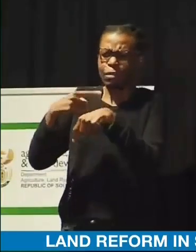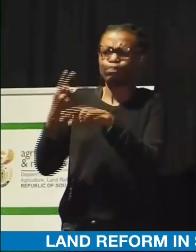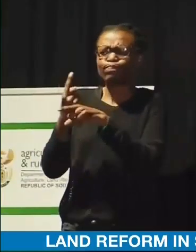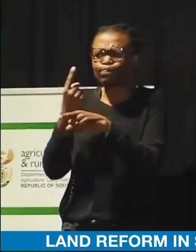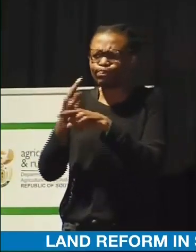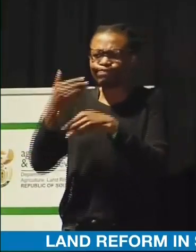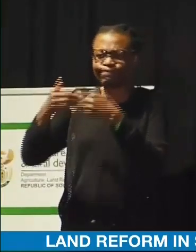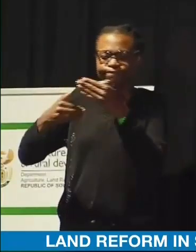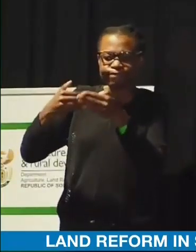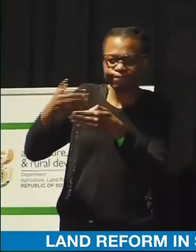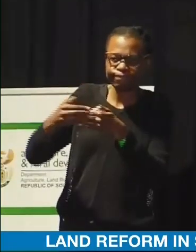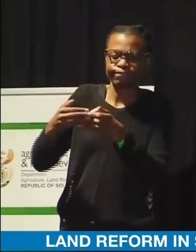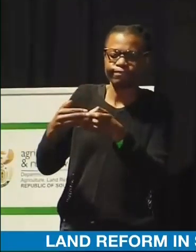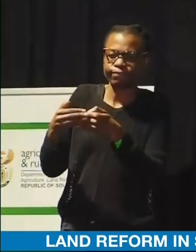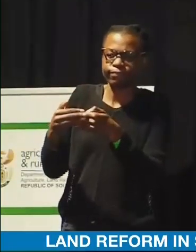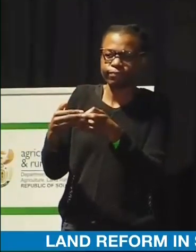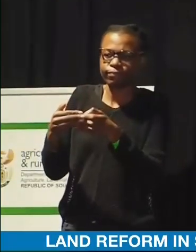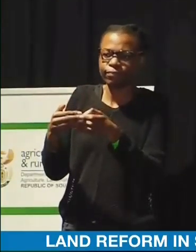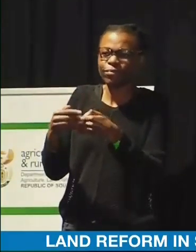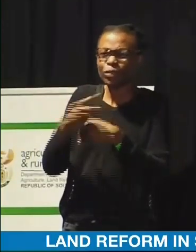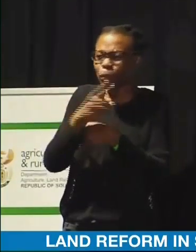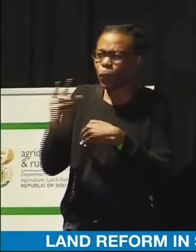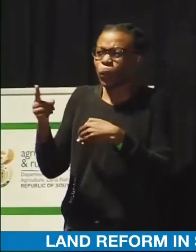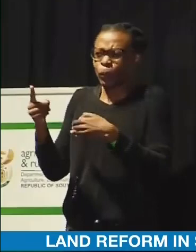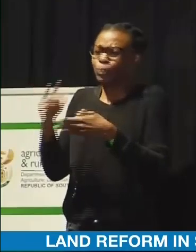really trust.